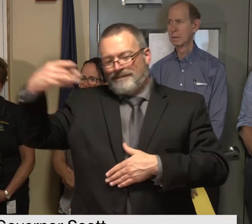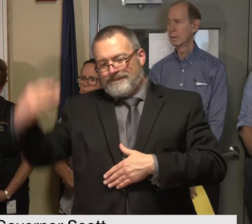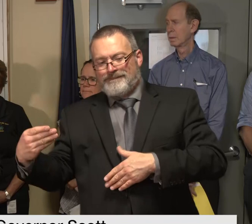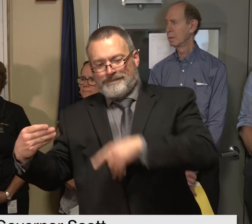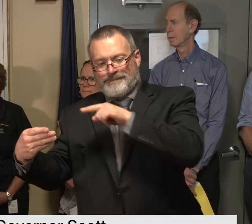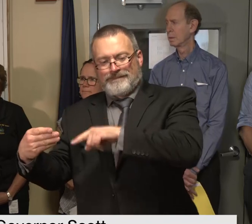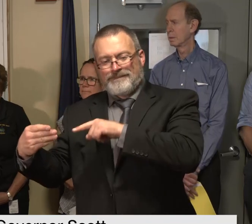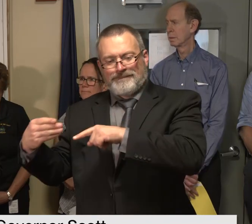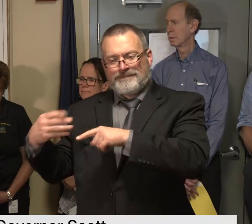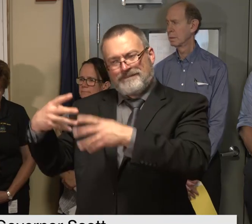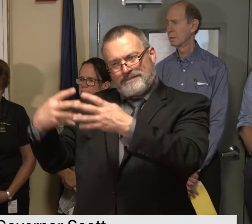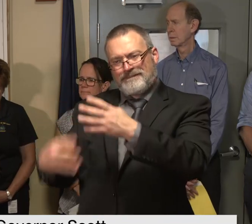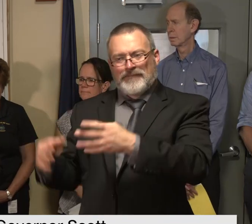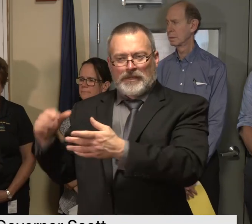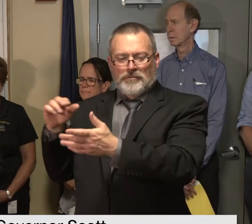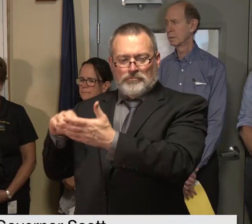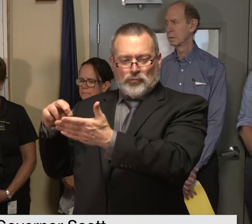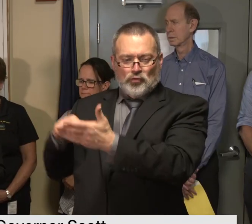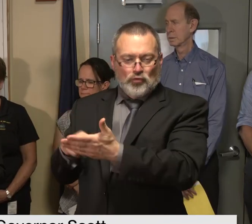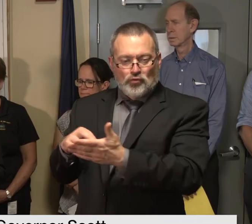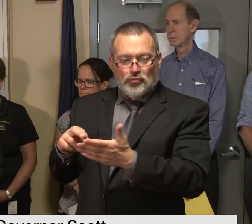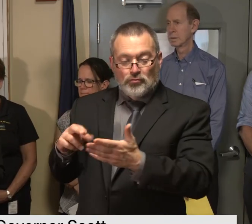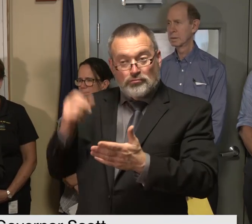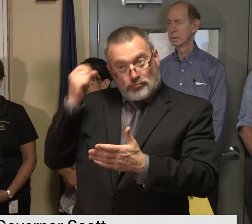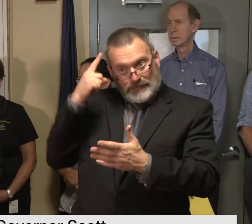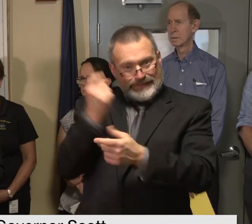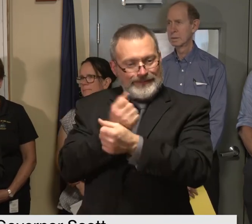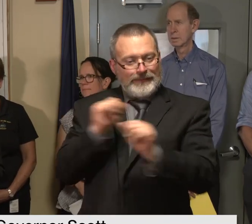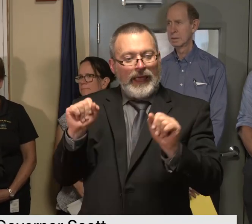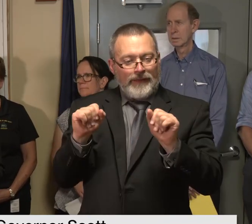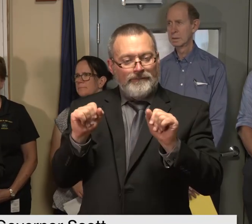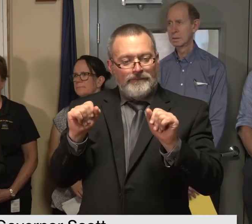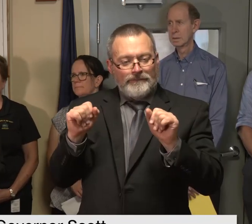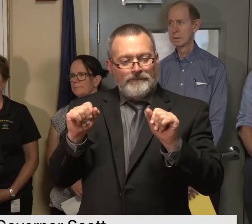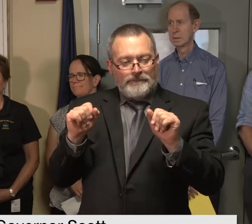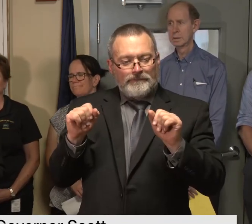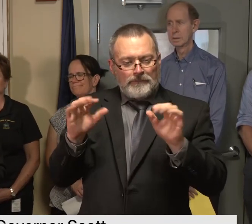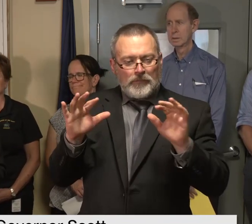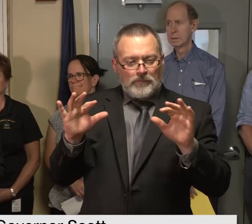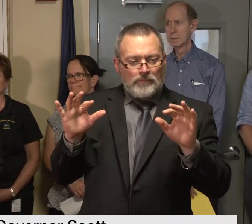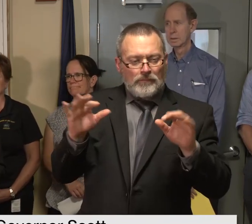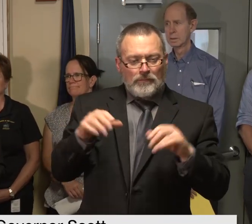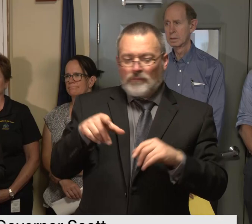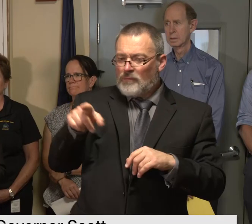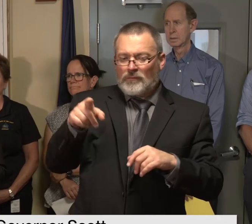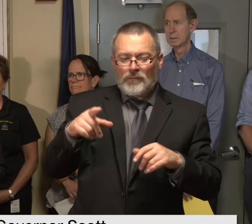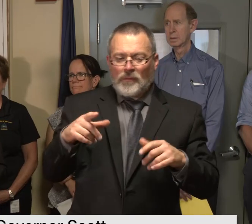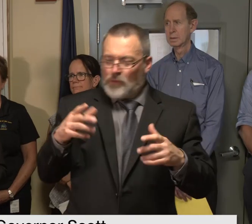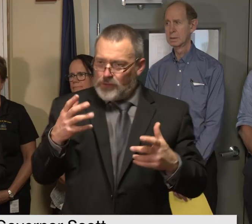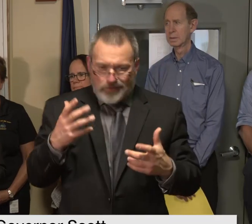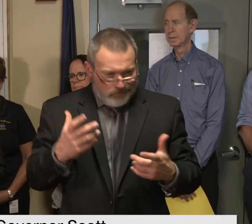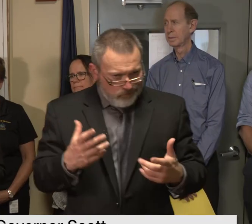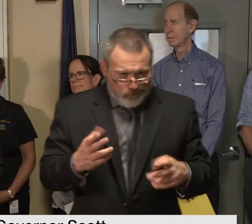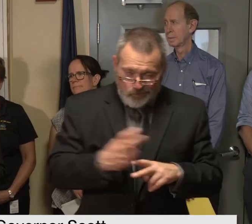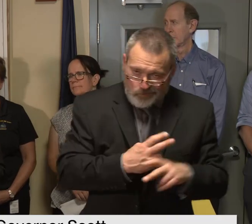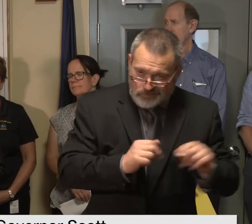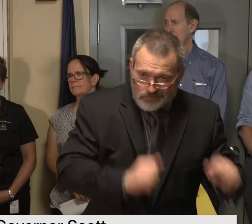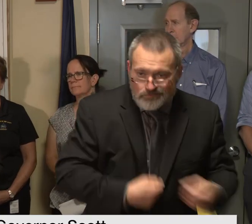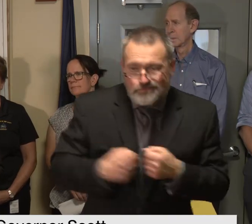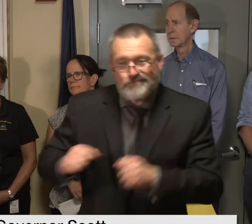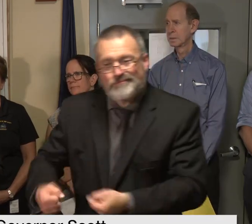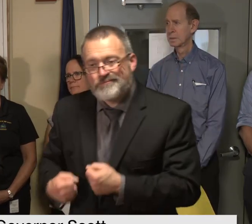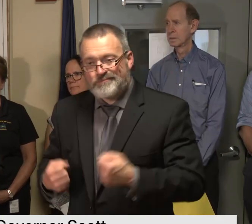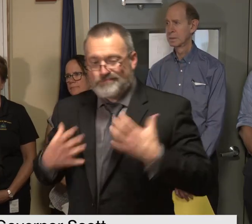of getting out there when it's safe but getting out there and just picking up a shovel and putting your muck boots on and helping people clean up is